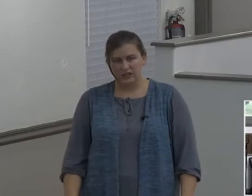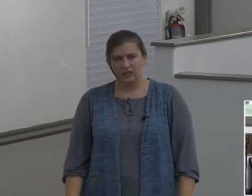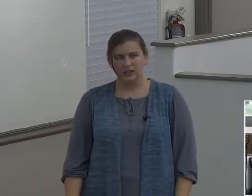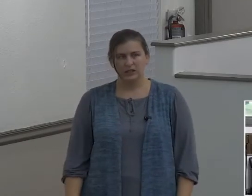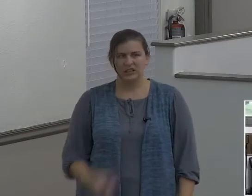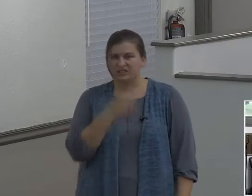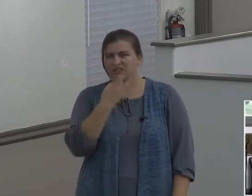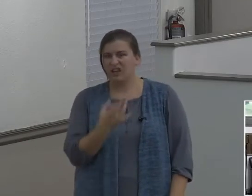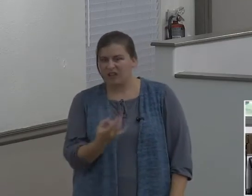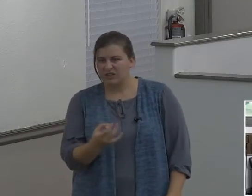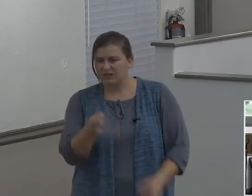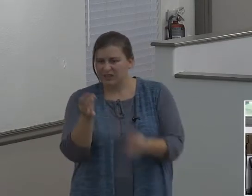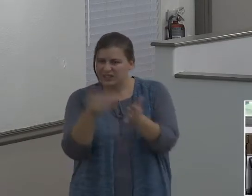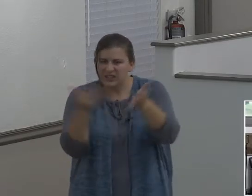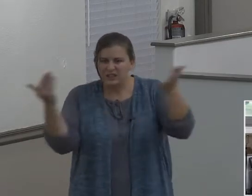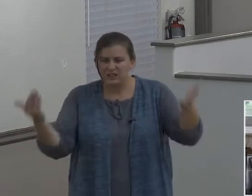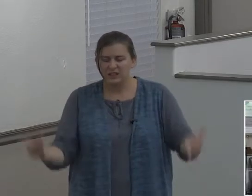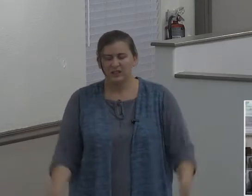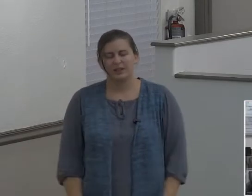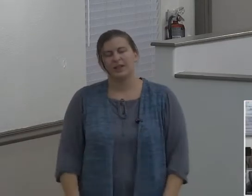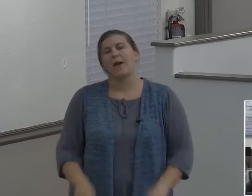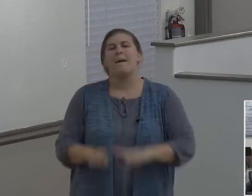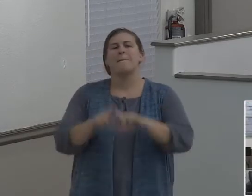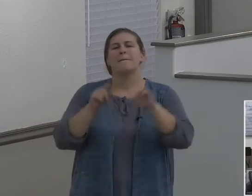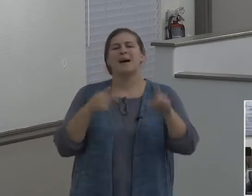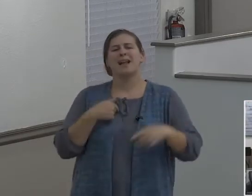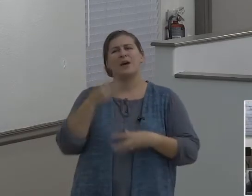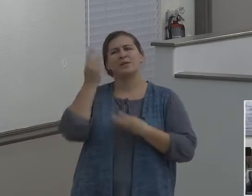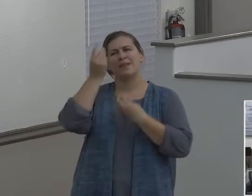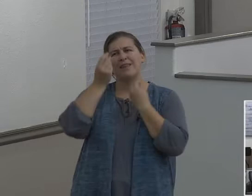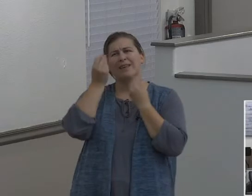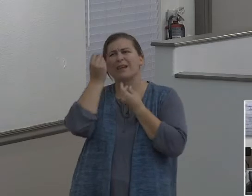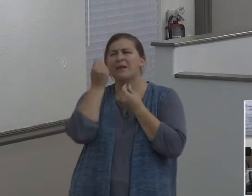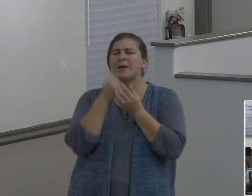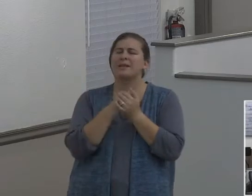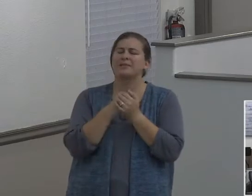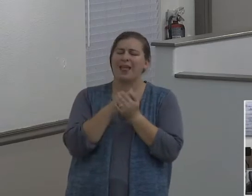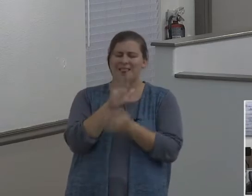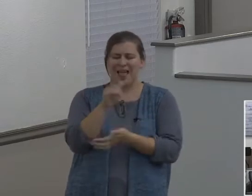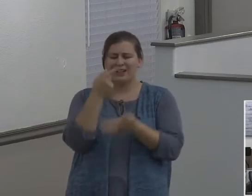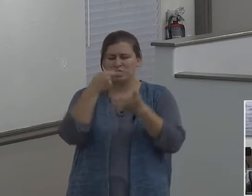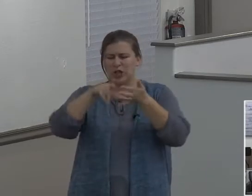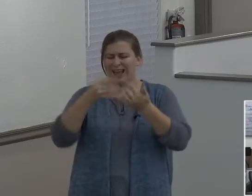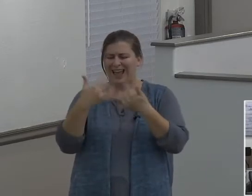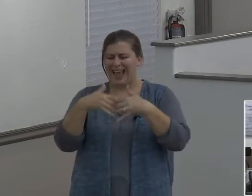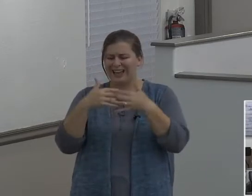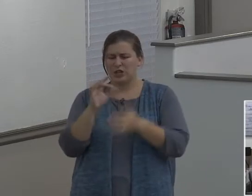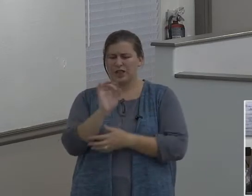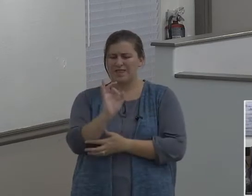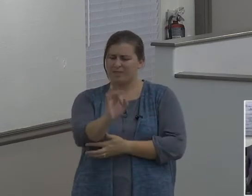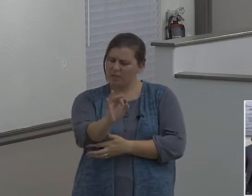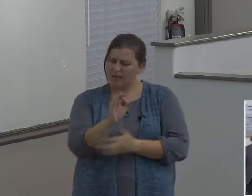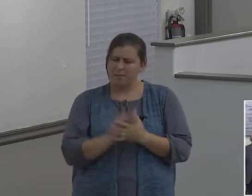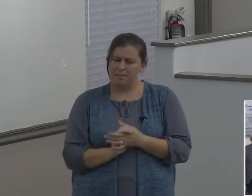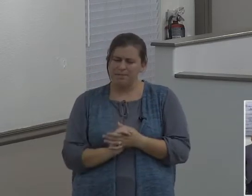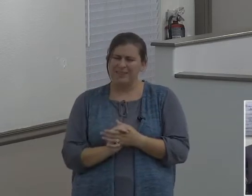but you know what, I've got to thinking about this. The check engine light is kind of like our conscience.